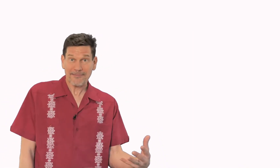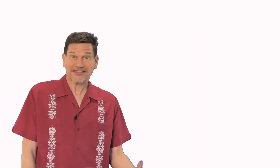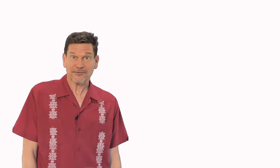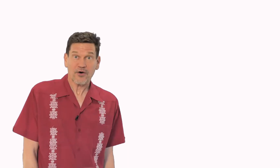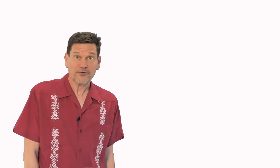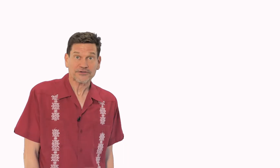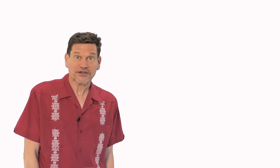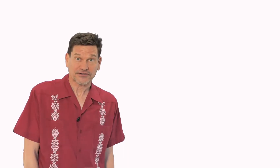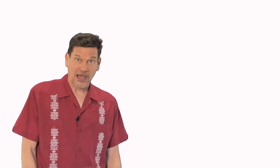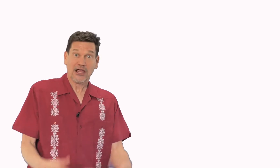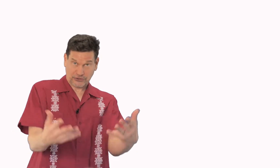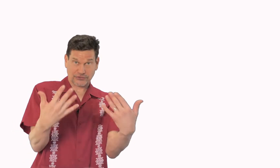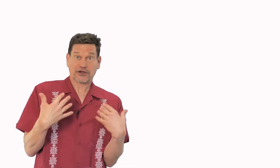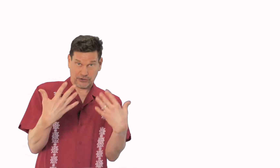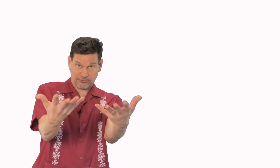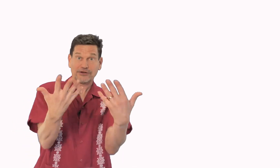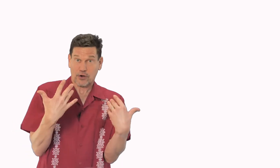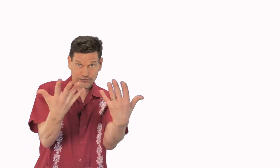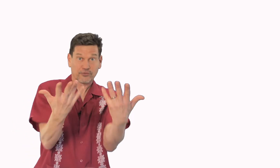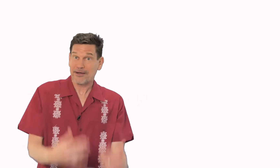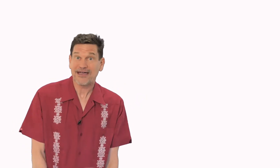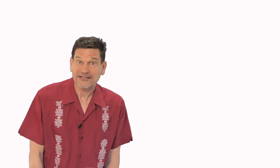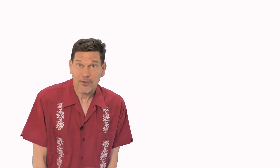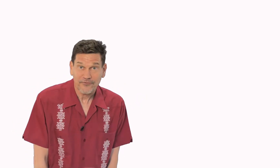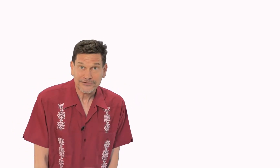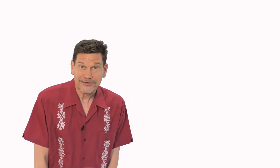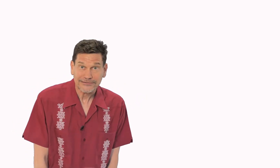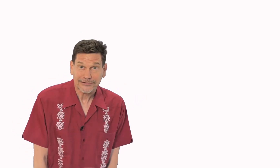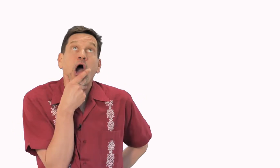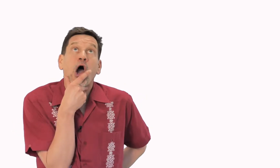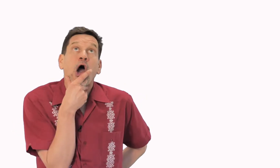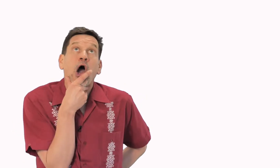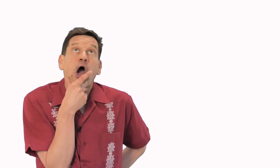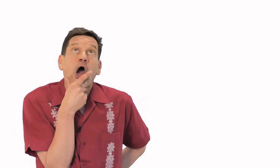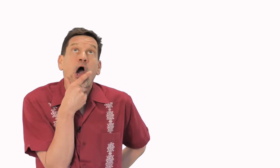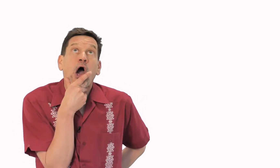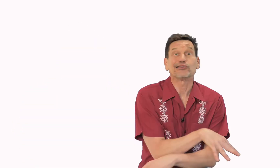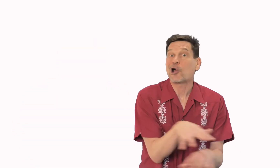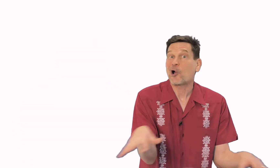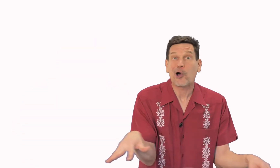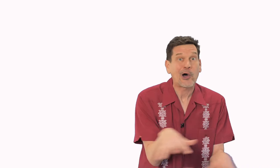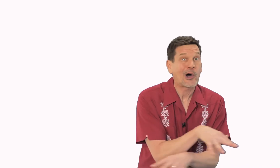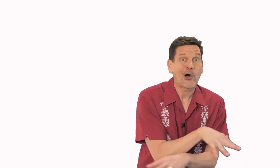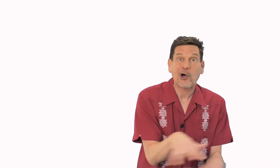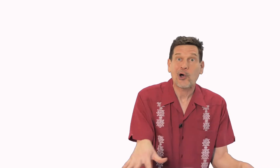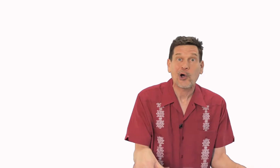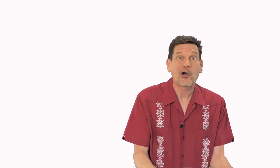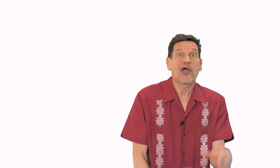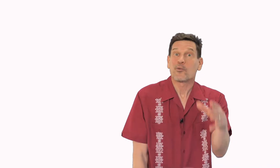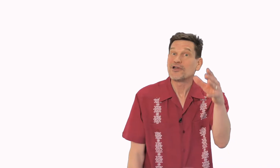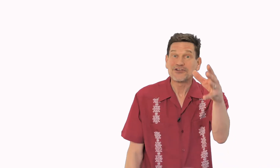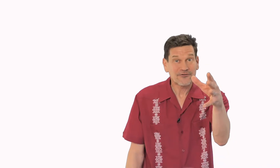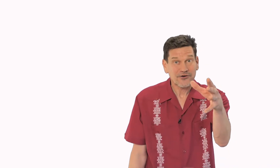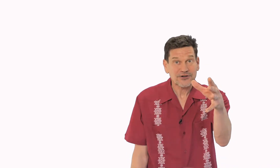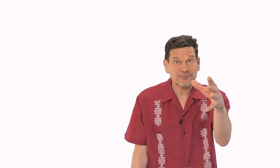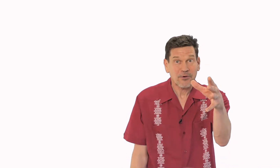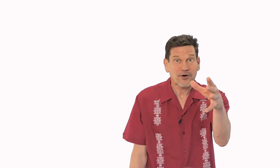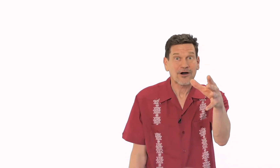a metamorphosis. Does a human go through a metamorphosis? No! When you're first born,